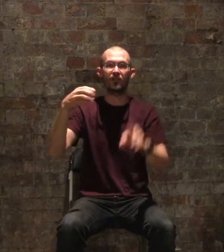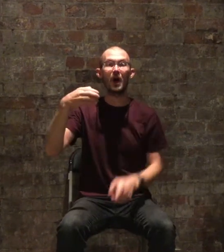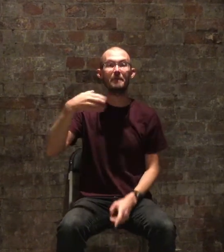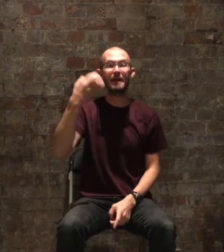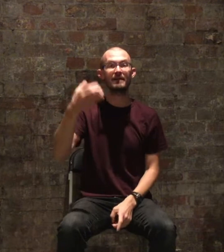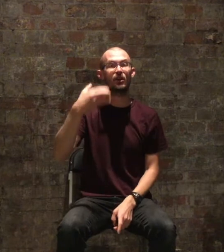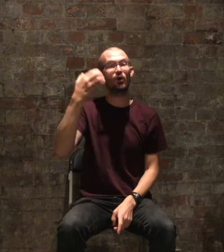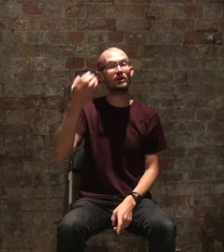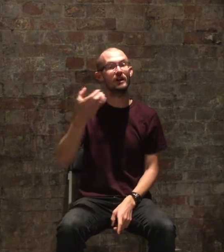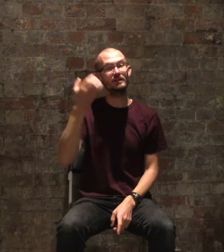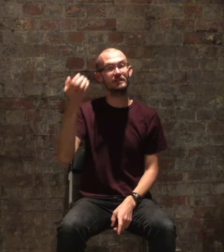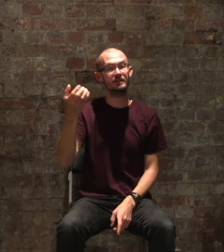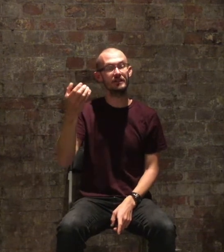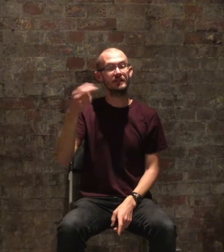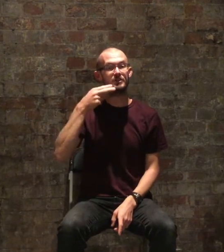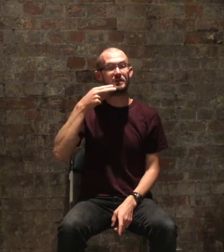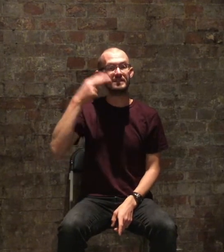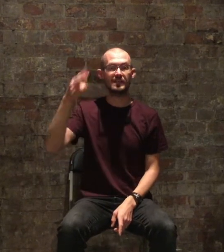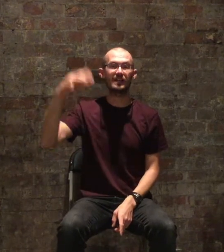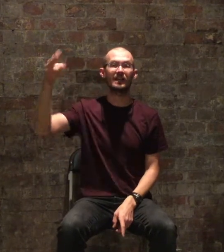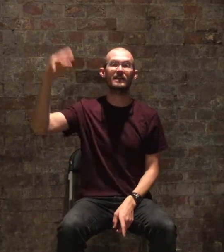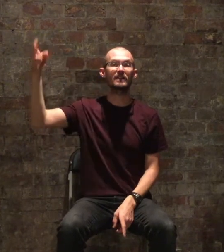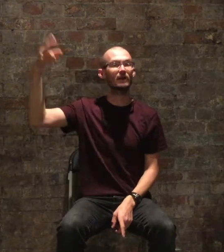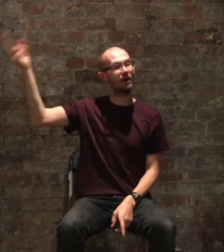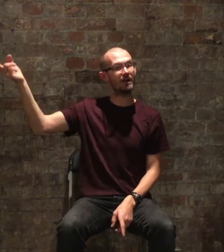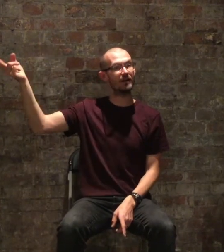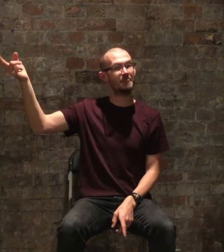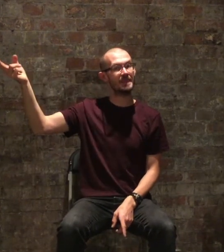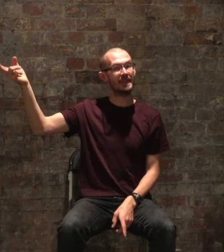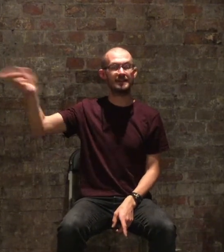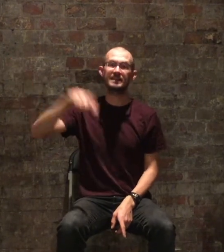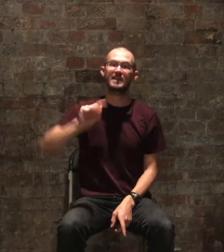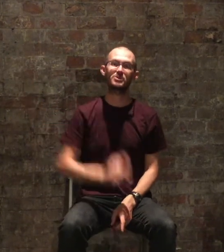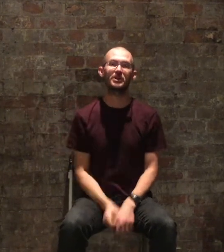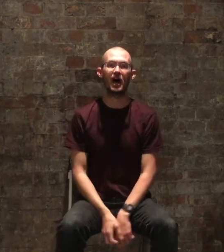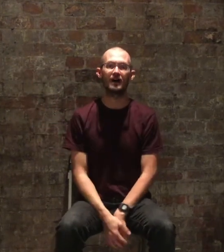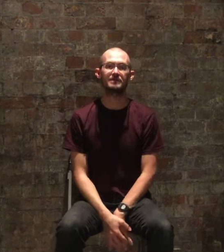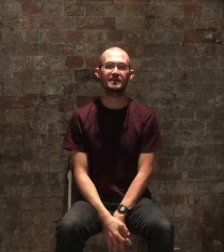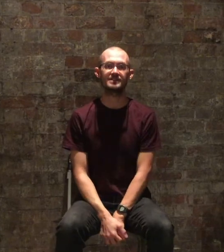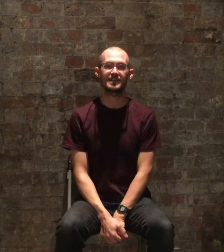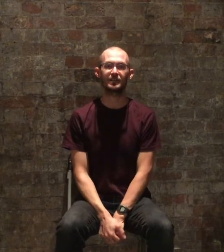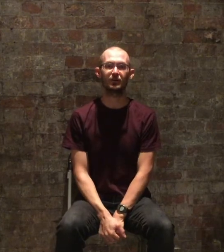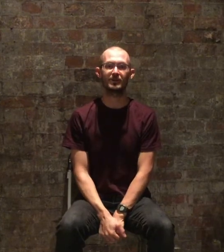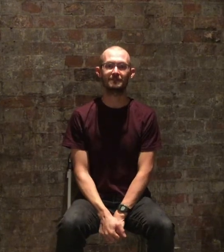the merry organ, sweet singing the choir and in the next one I'm going to sing the whole thing.